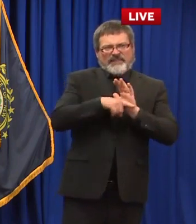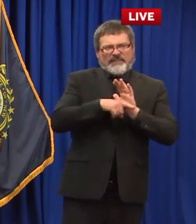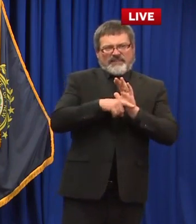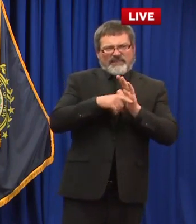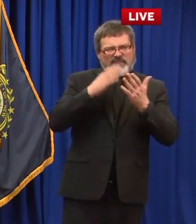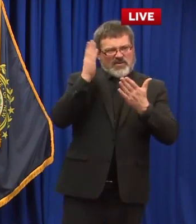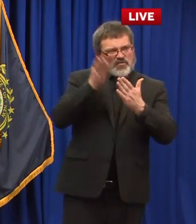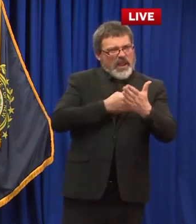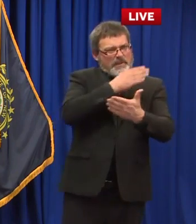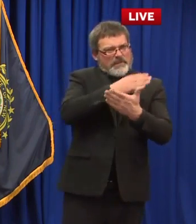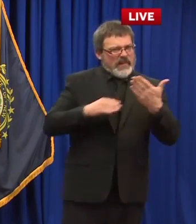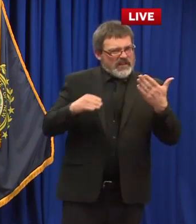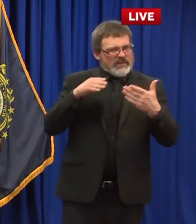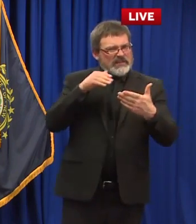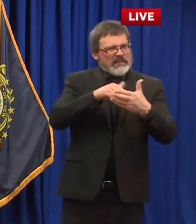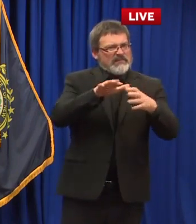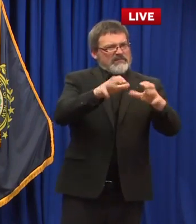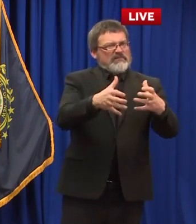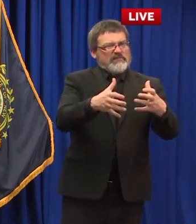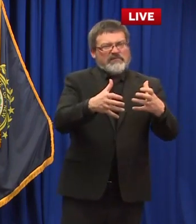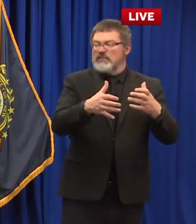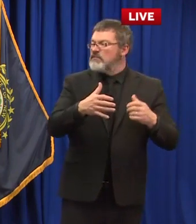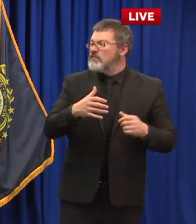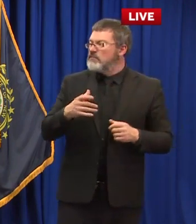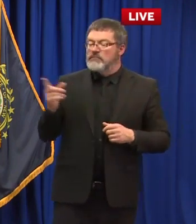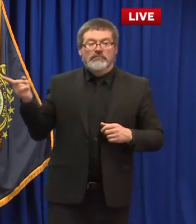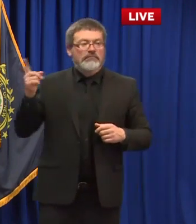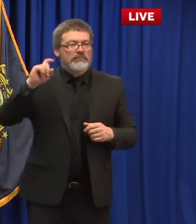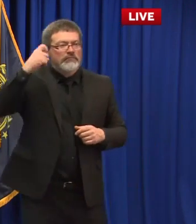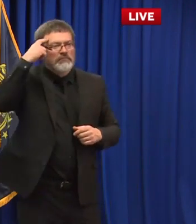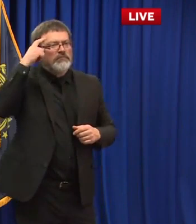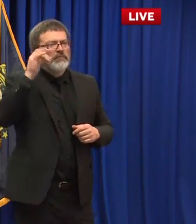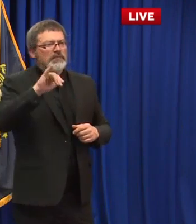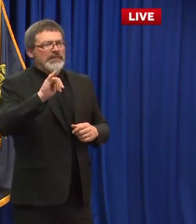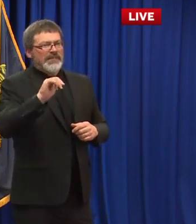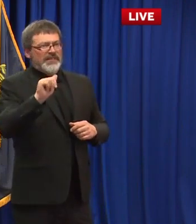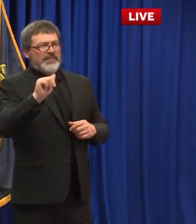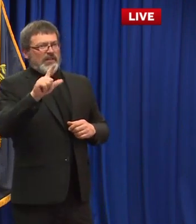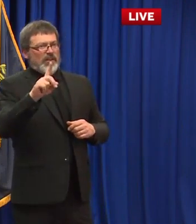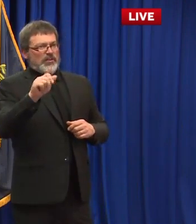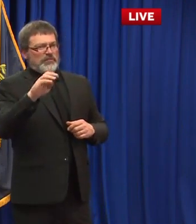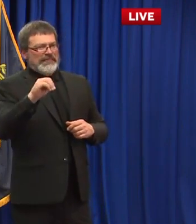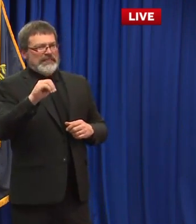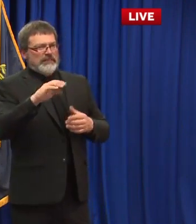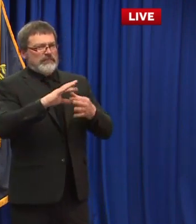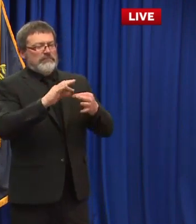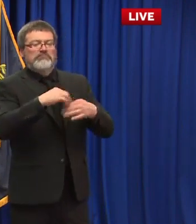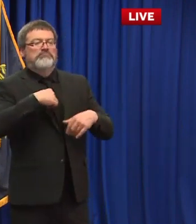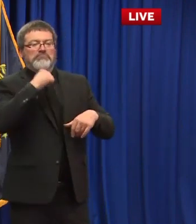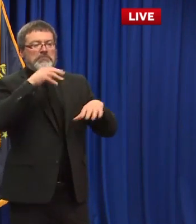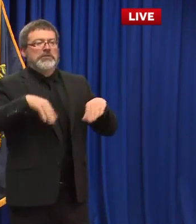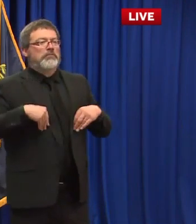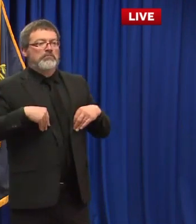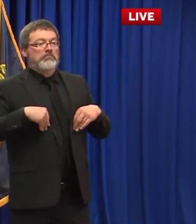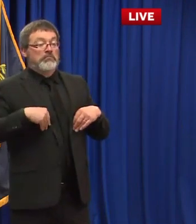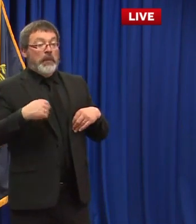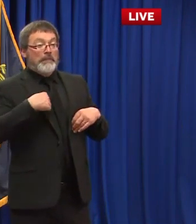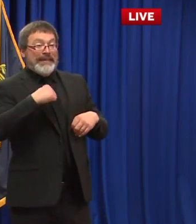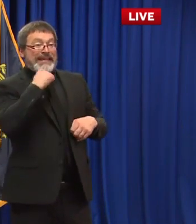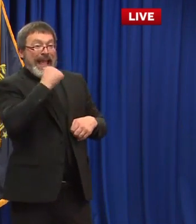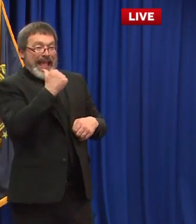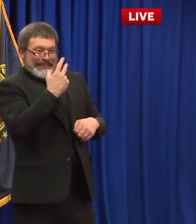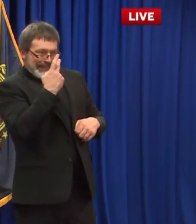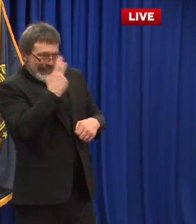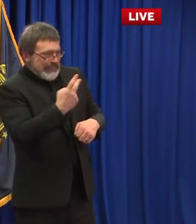of a racial nature in a negative way um yes there's no place for that at all and in anything that we do but i apologize i haven't seen the were they